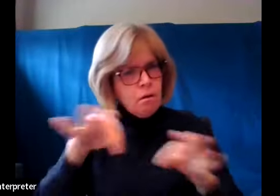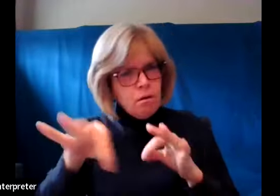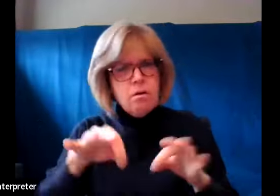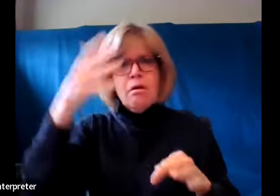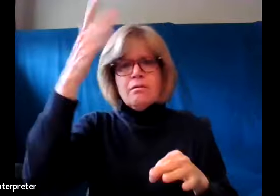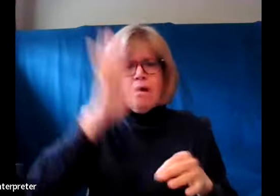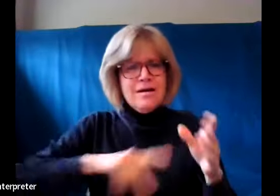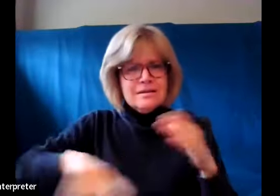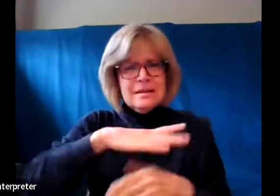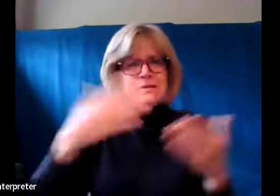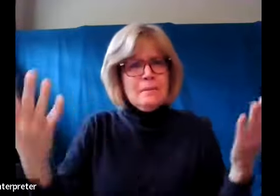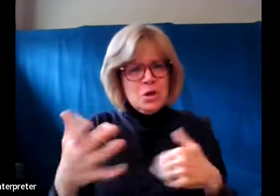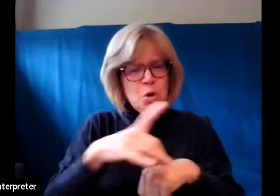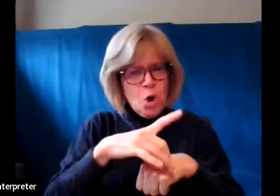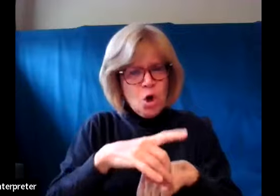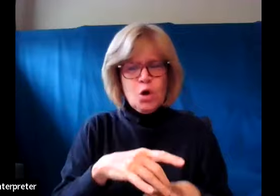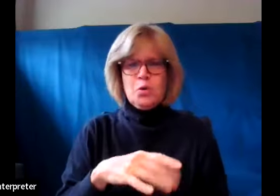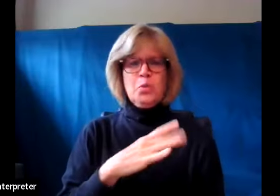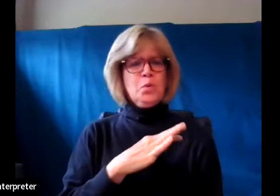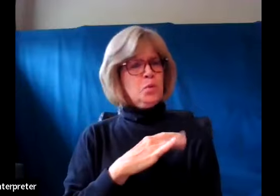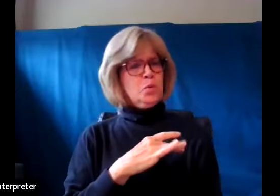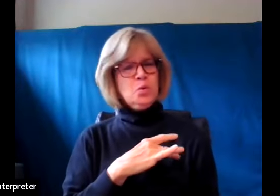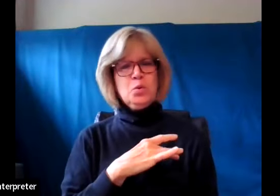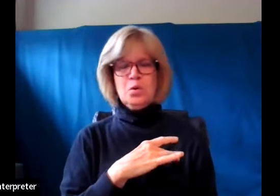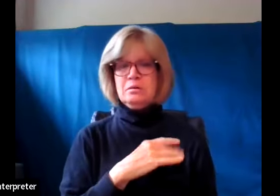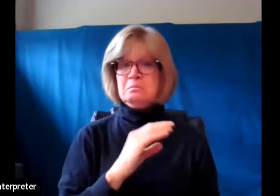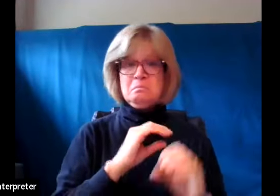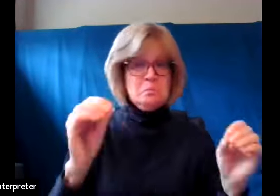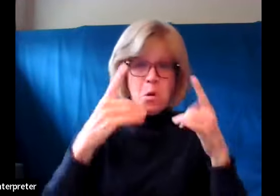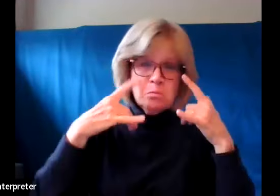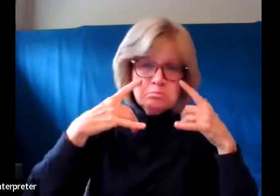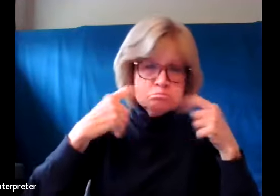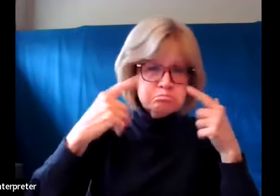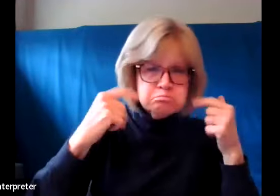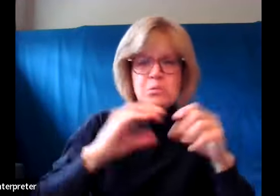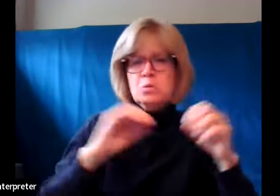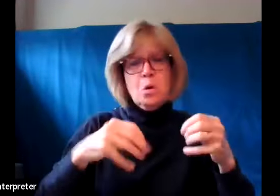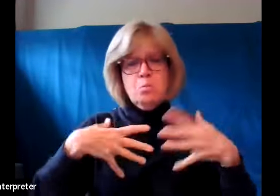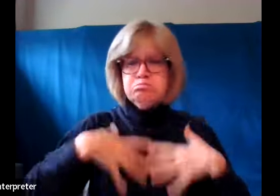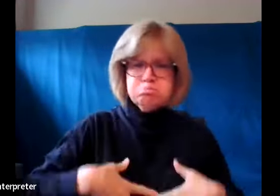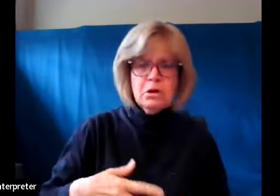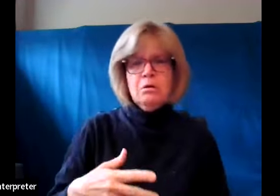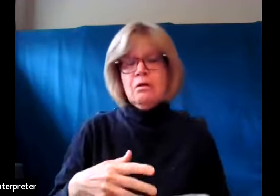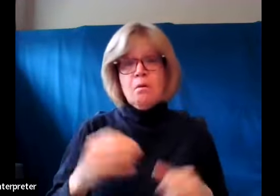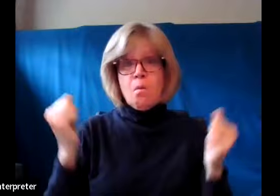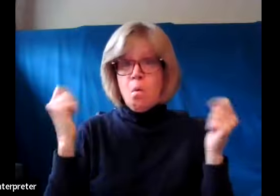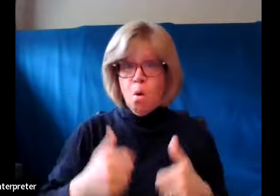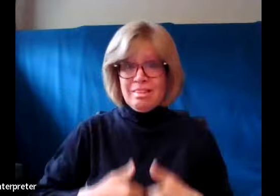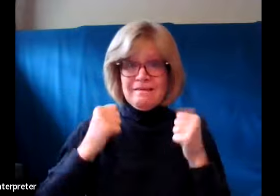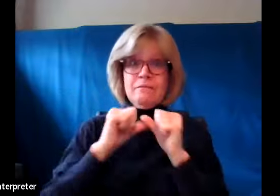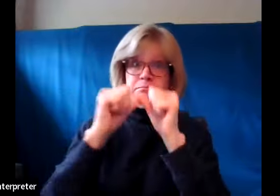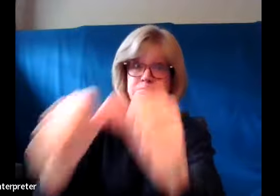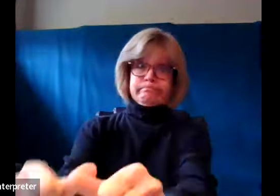God's kingdom on earth? Oh, my goodness. There will be no weeping or distress. Everyone will live long